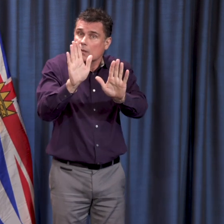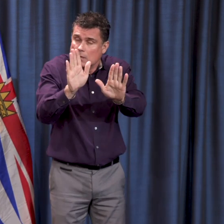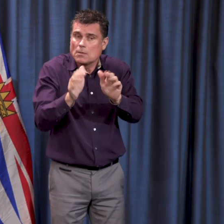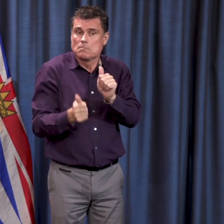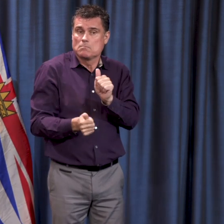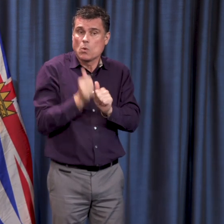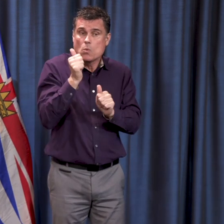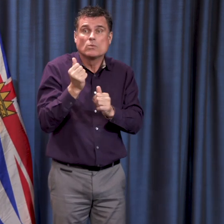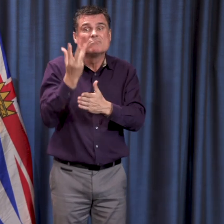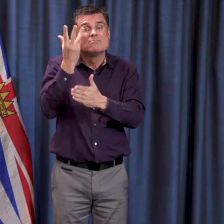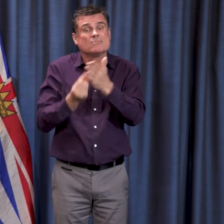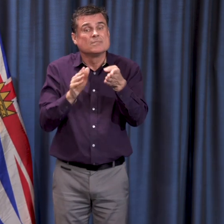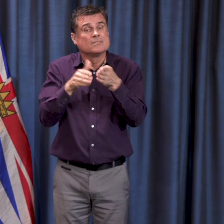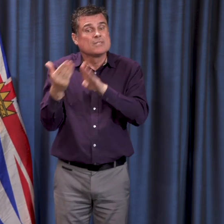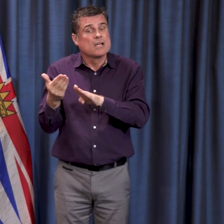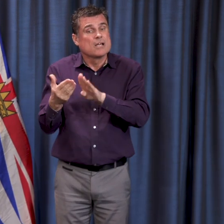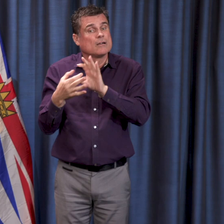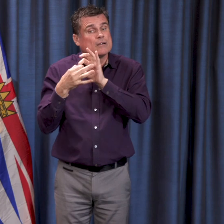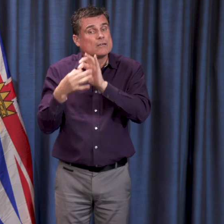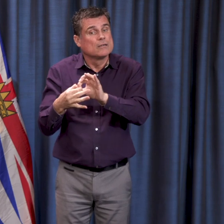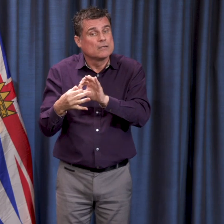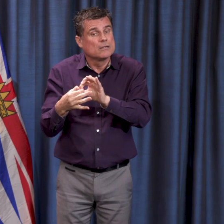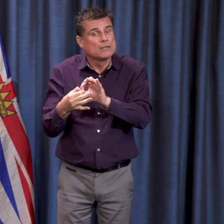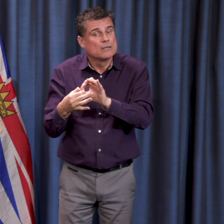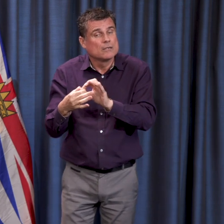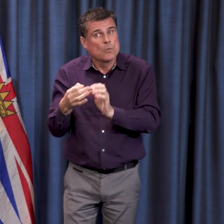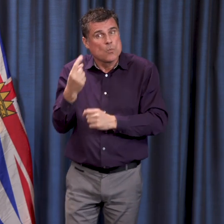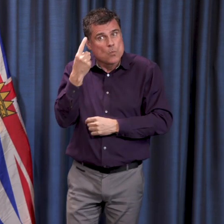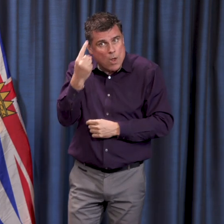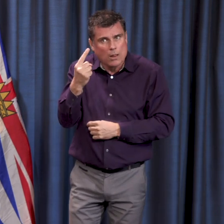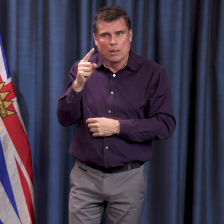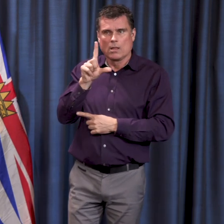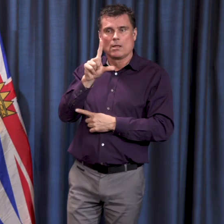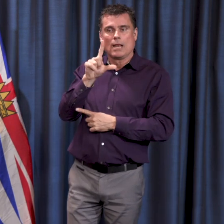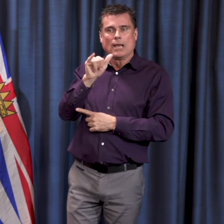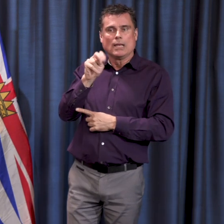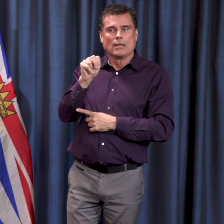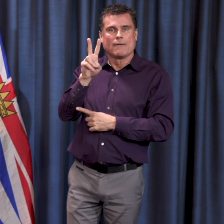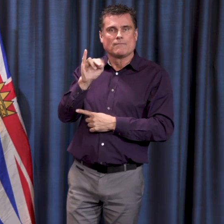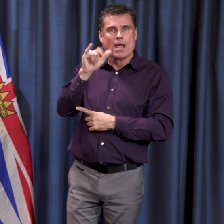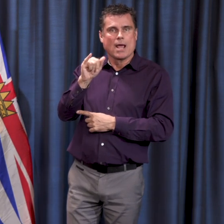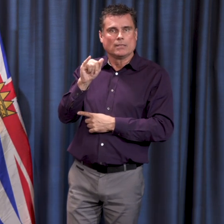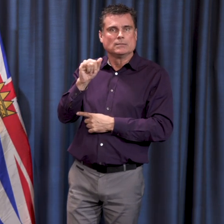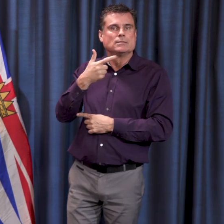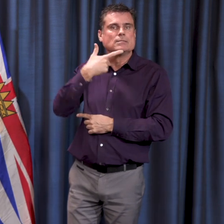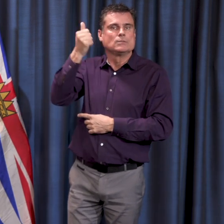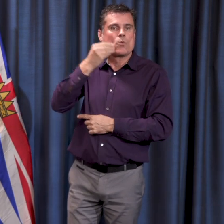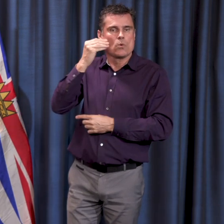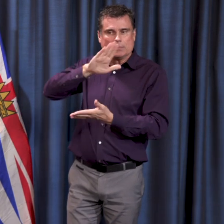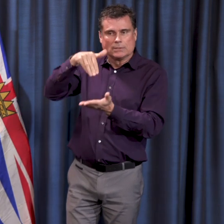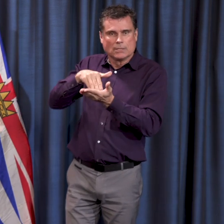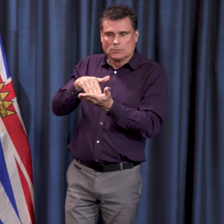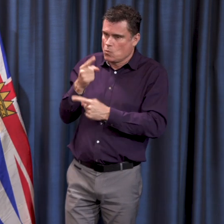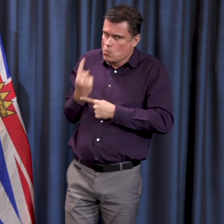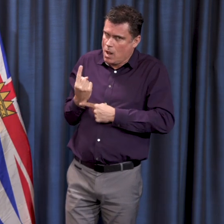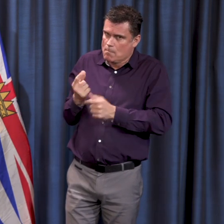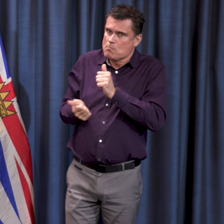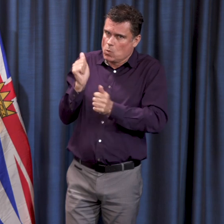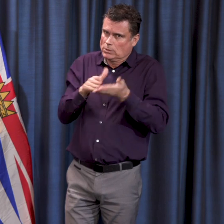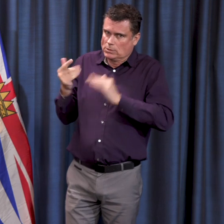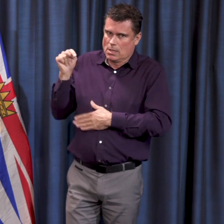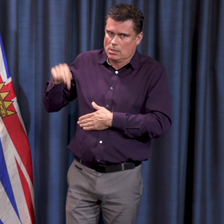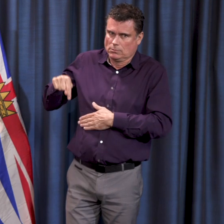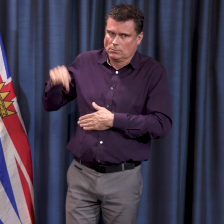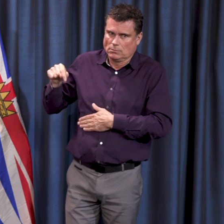one long-term care home, the Lynn Valley Care Home, where the outbreak had been going on for some time before we were able to get a